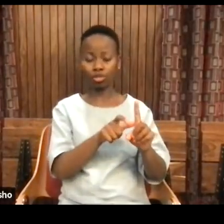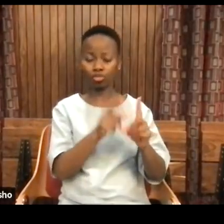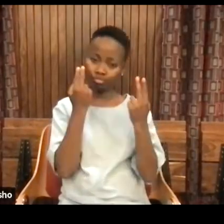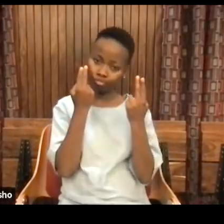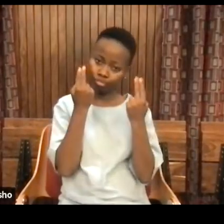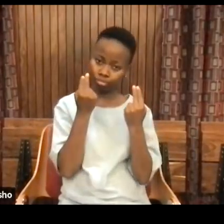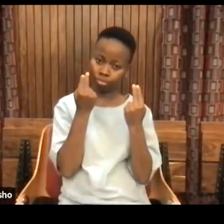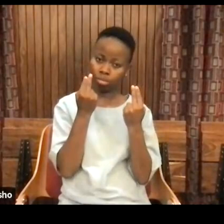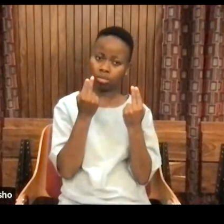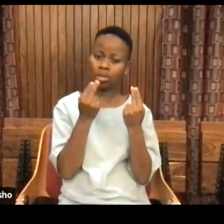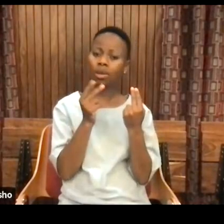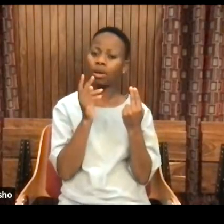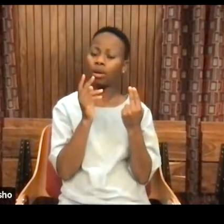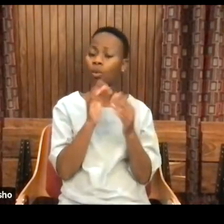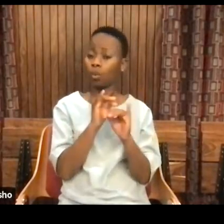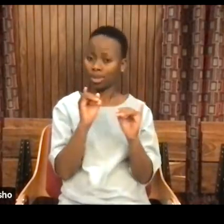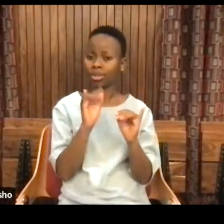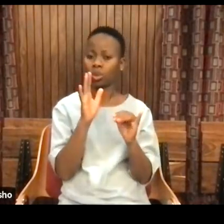violence.